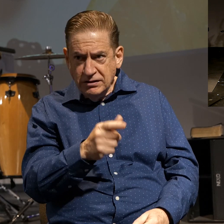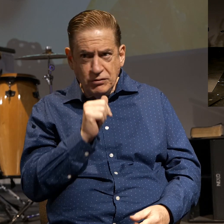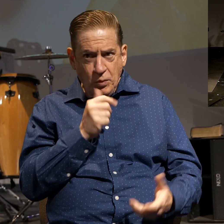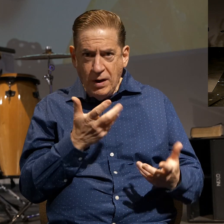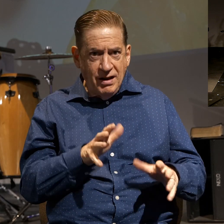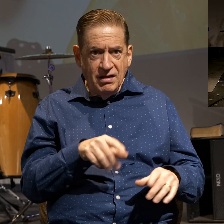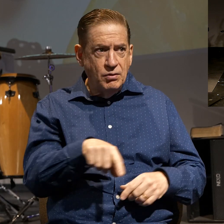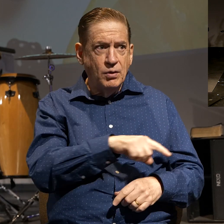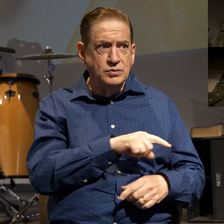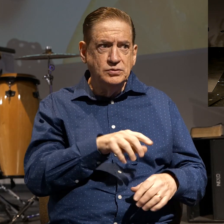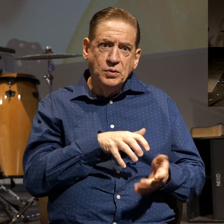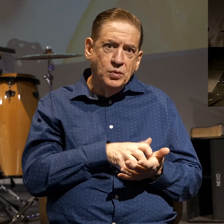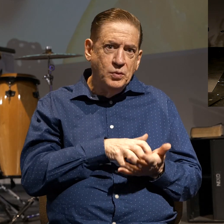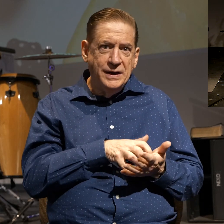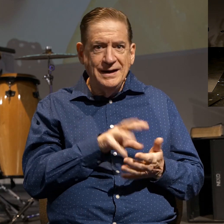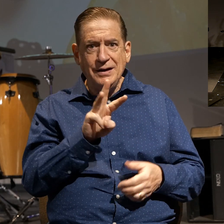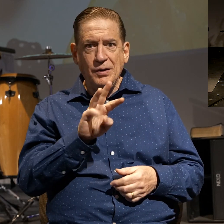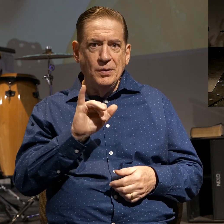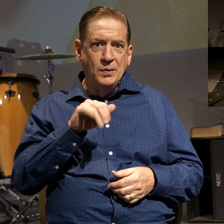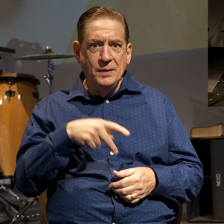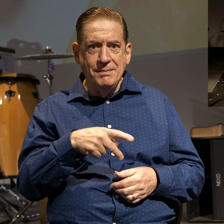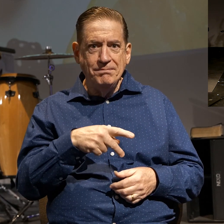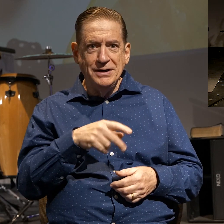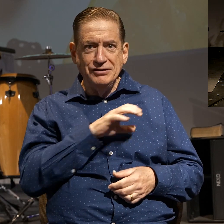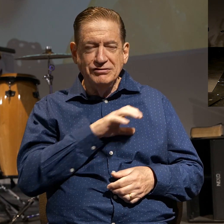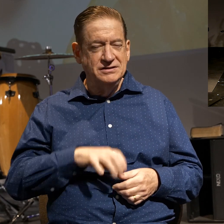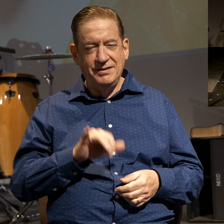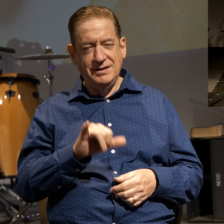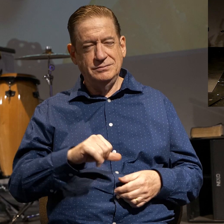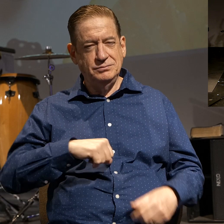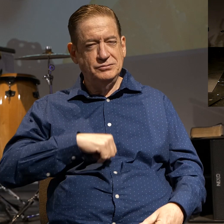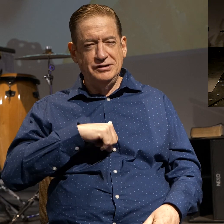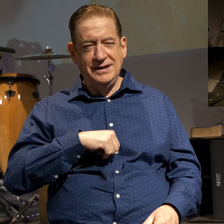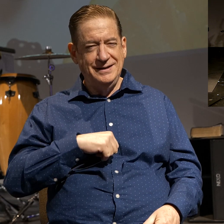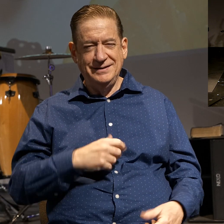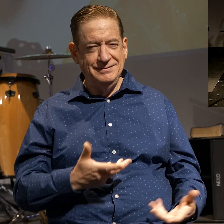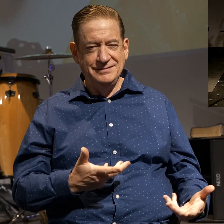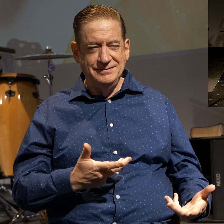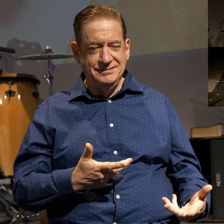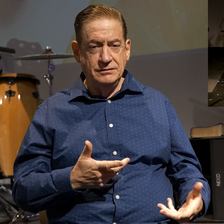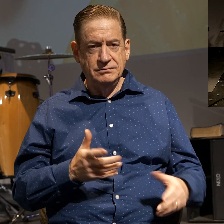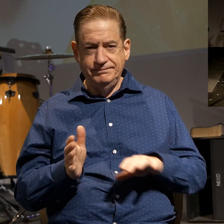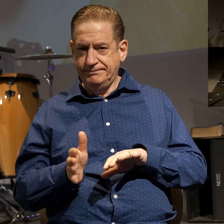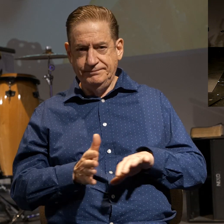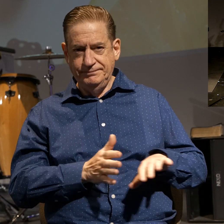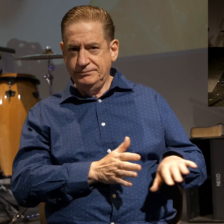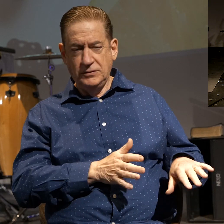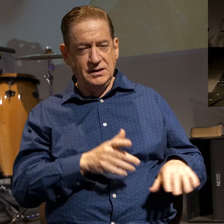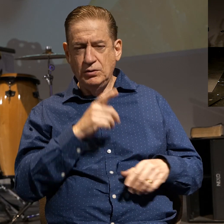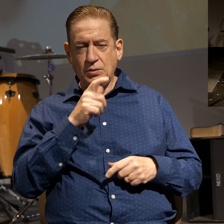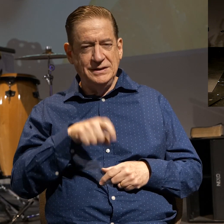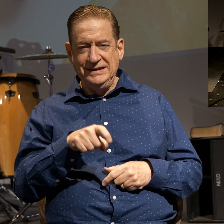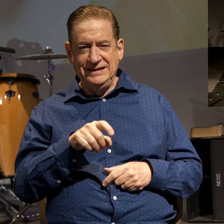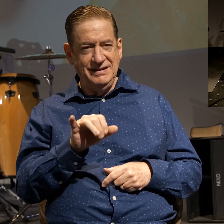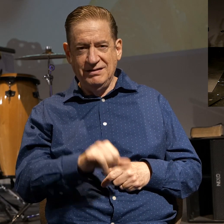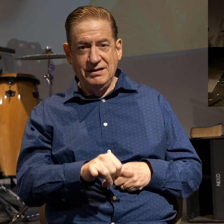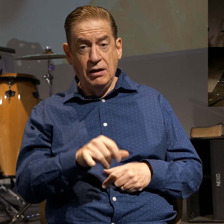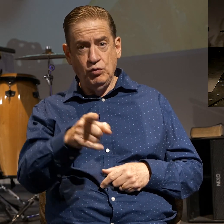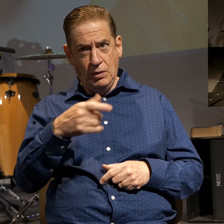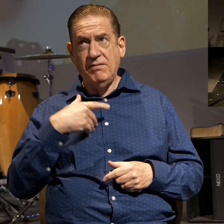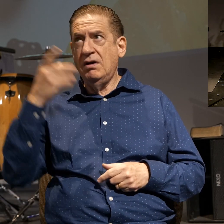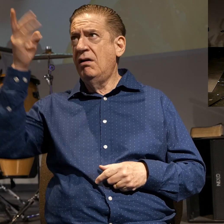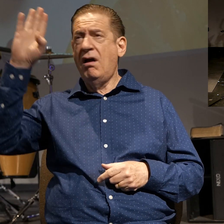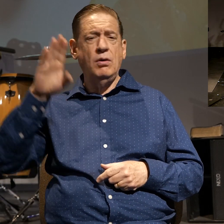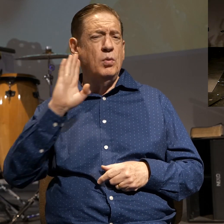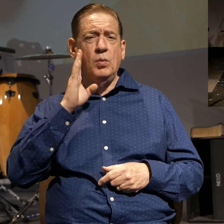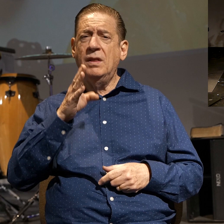all those weak, wimpy Christians. That's pride. See, there's no need for you to do that because you have a God who will